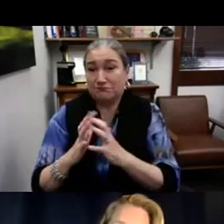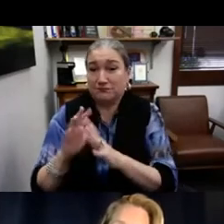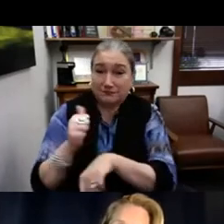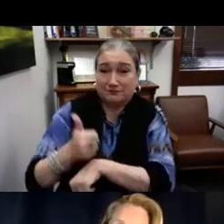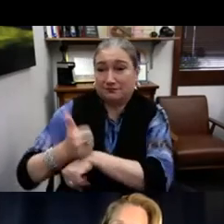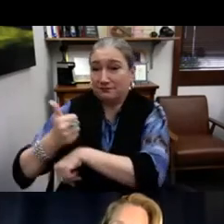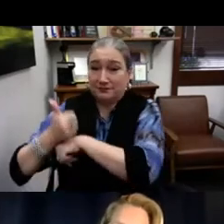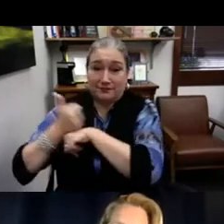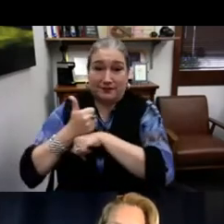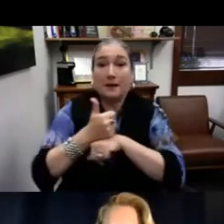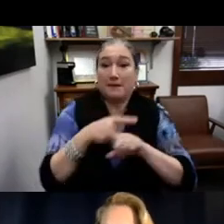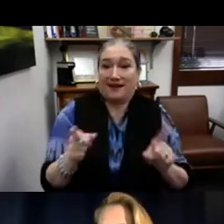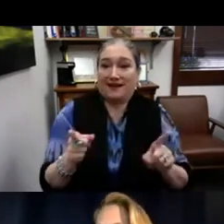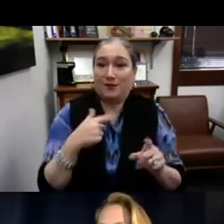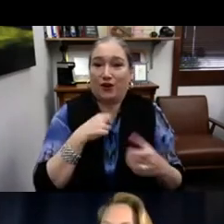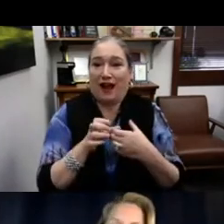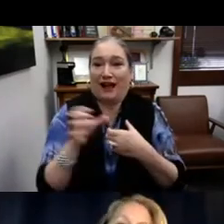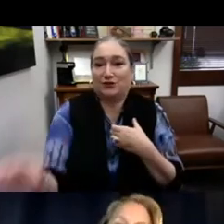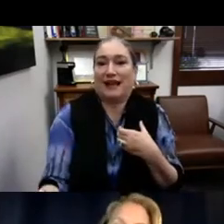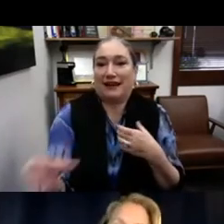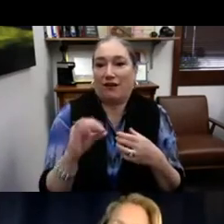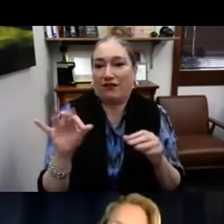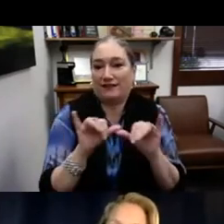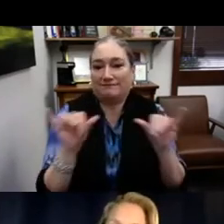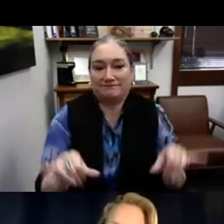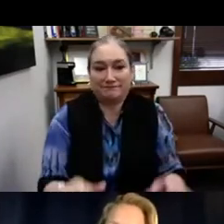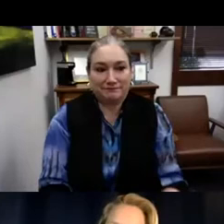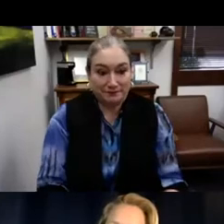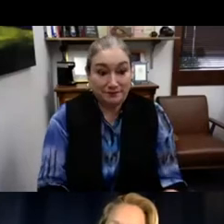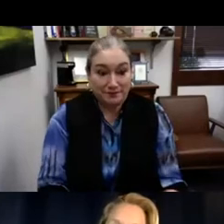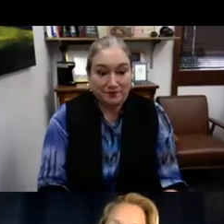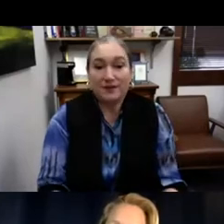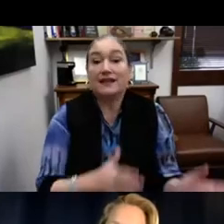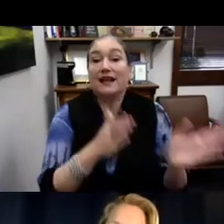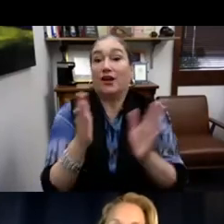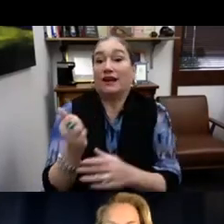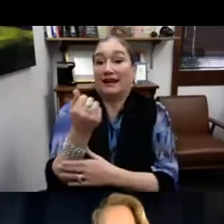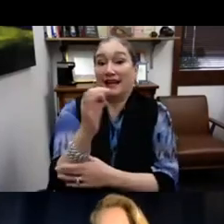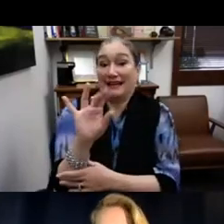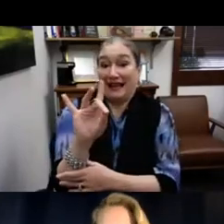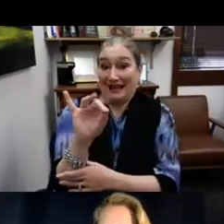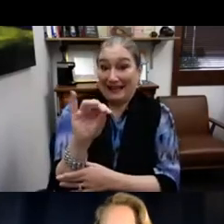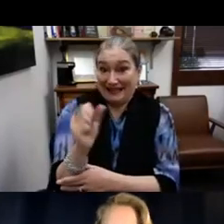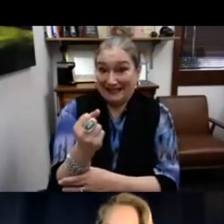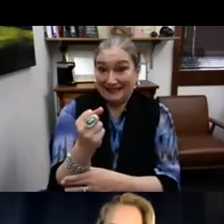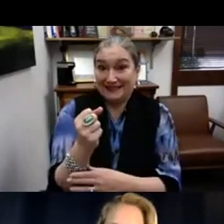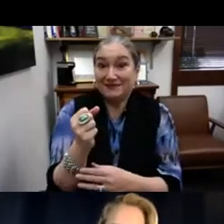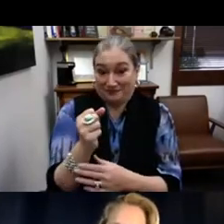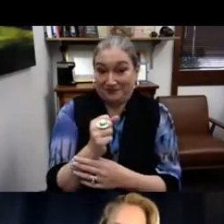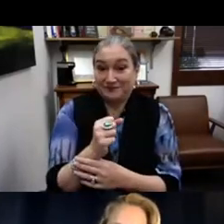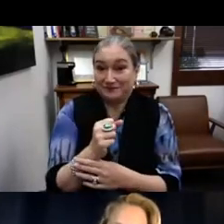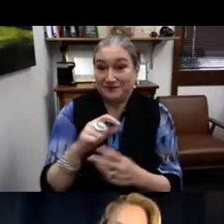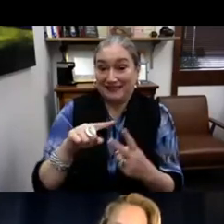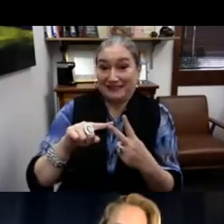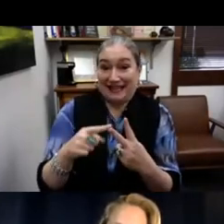We have so much knowledge and expertise and looking at all of the different infrastructure that we've created, but it's still essentially cast